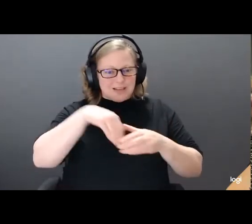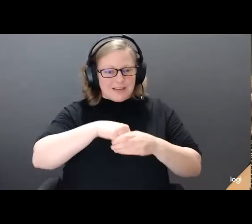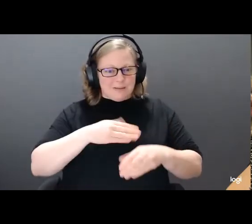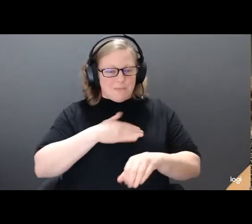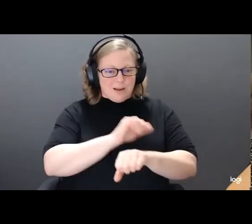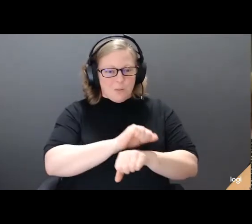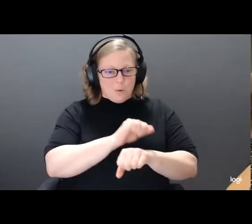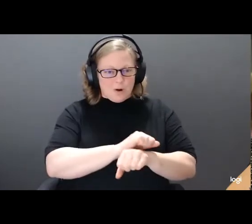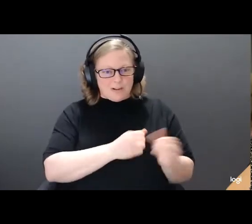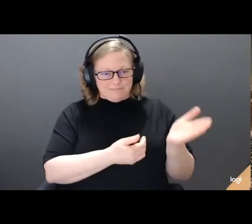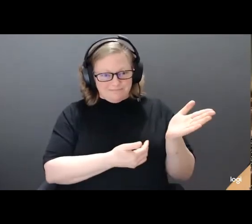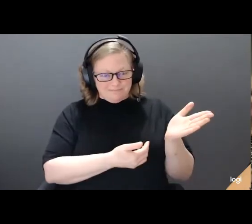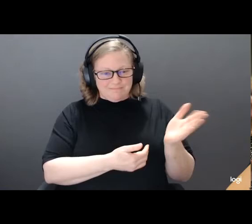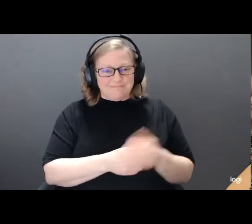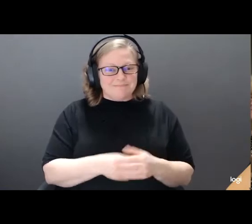Thanks.